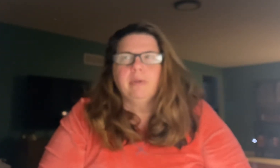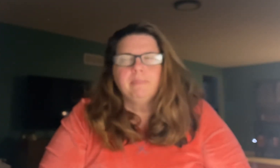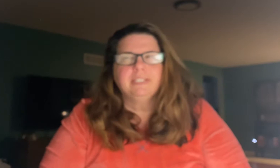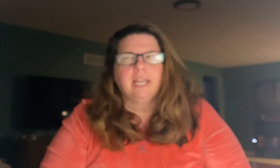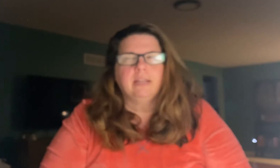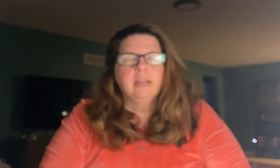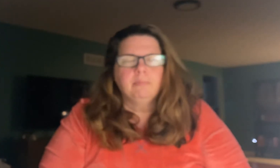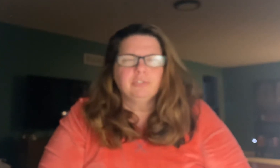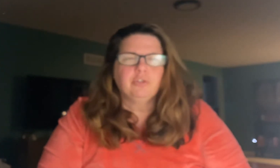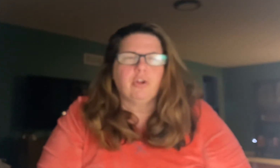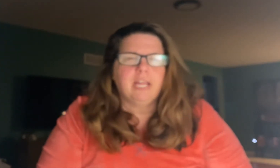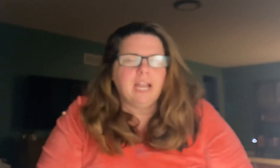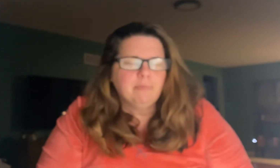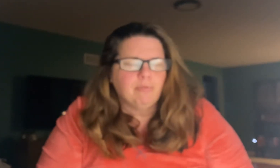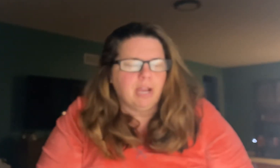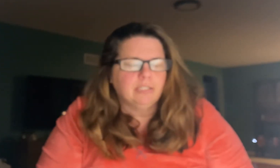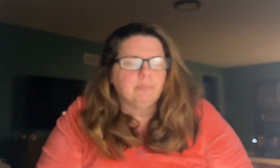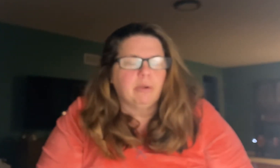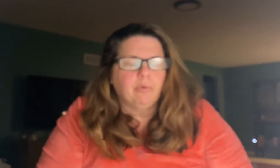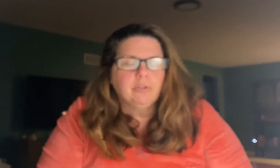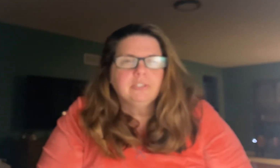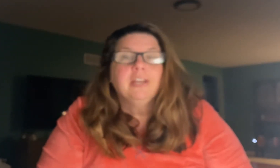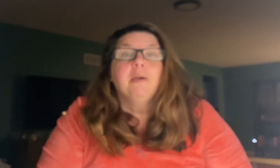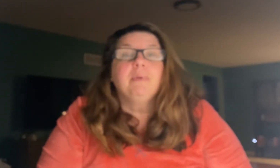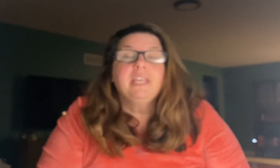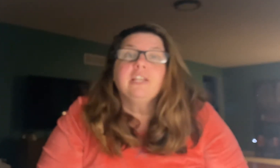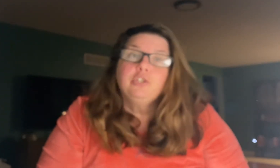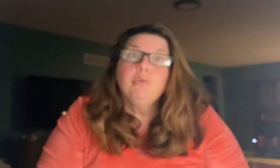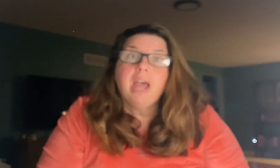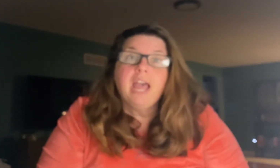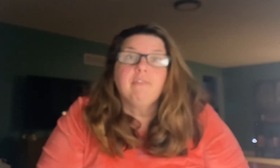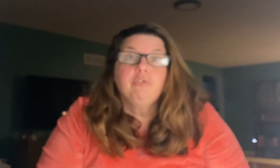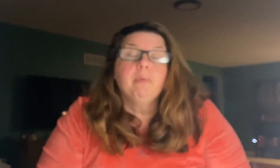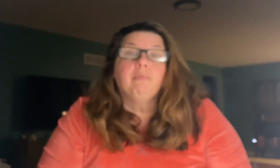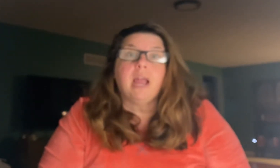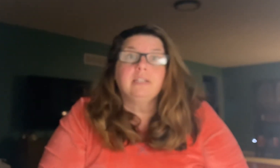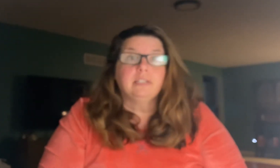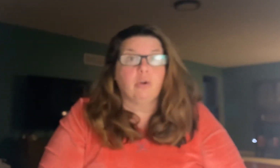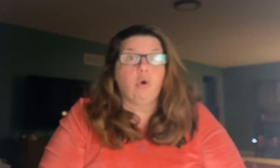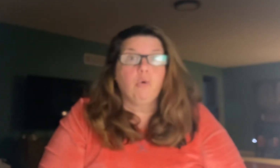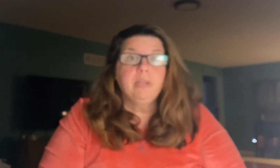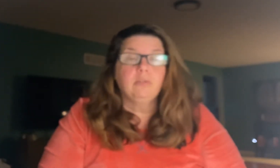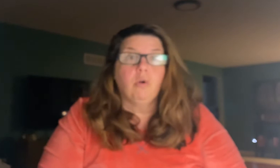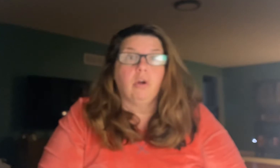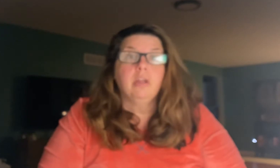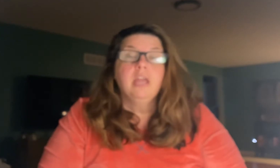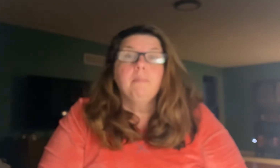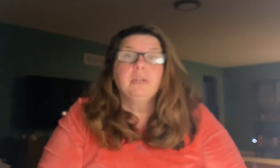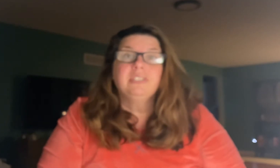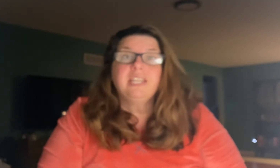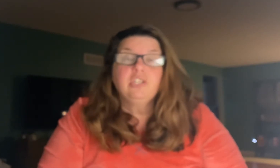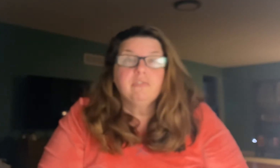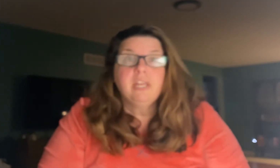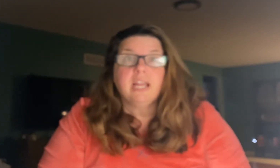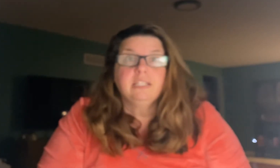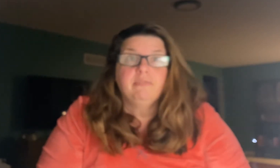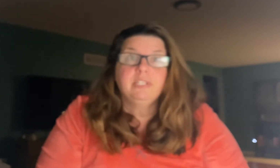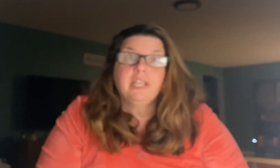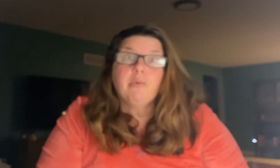be saying, Mrs. Gilardi, I didn't practice my words. But yes, you have. You've been practicing all week long because each of the activities that you had